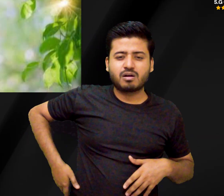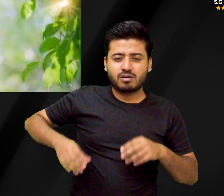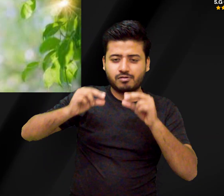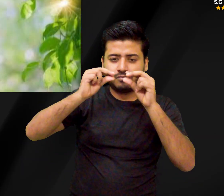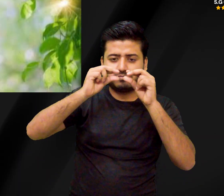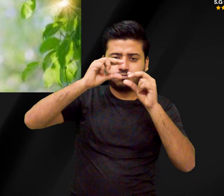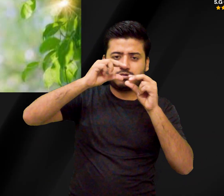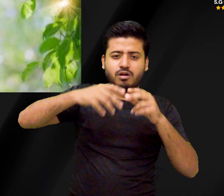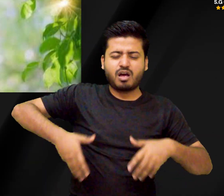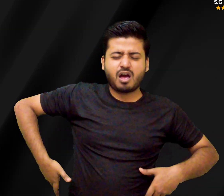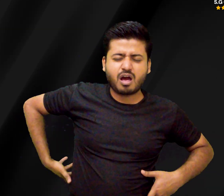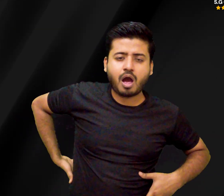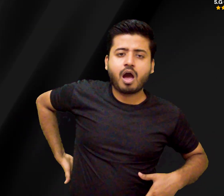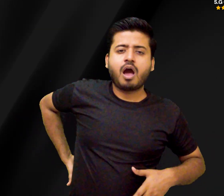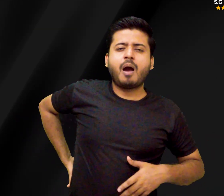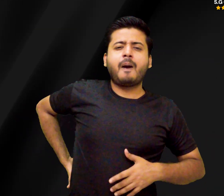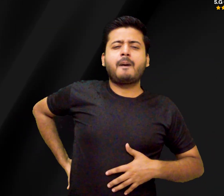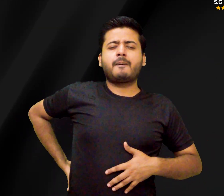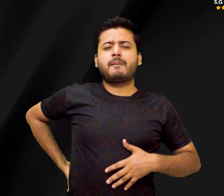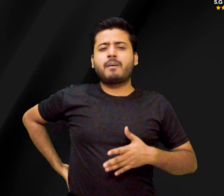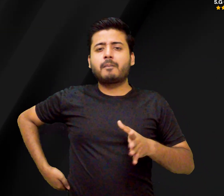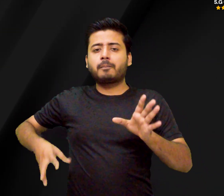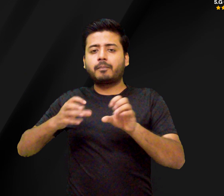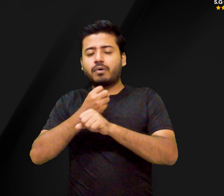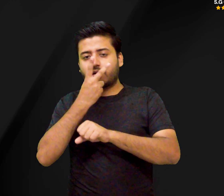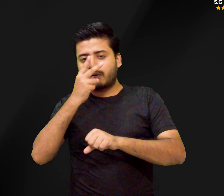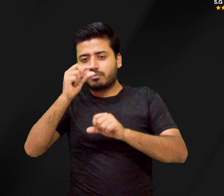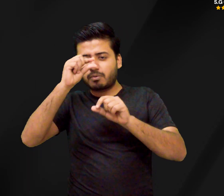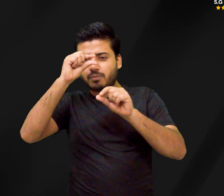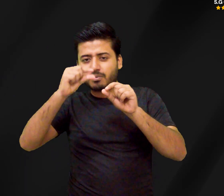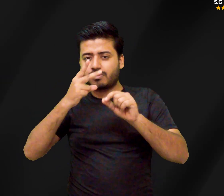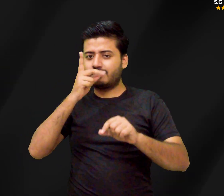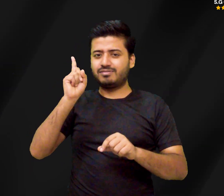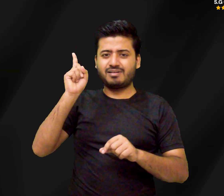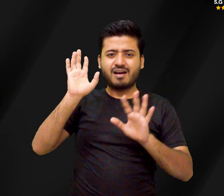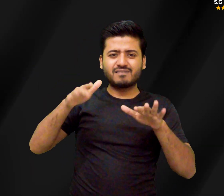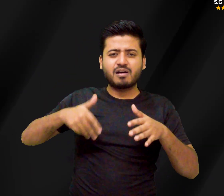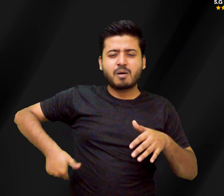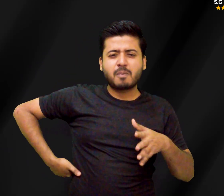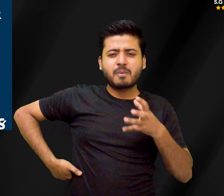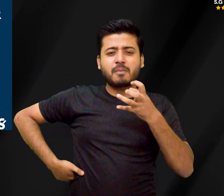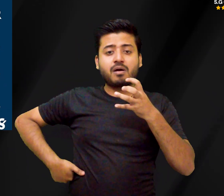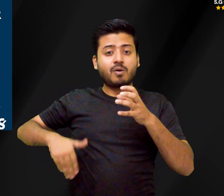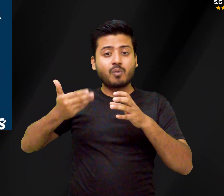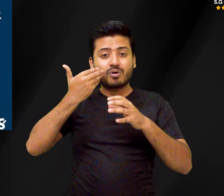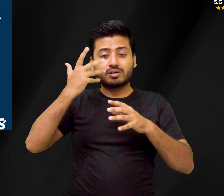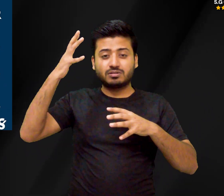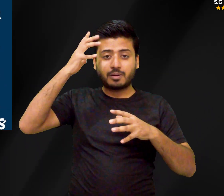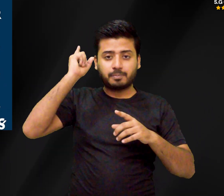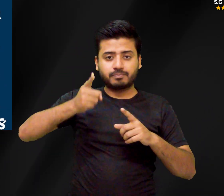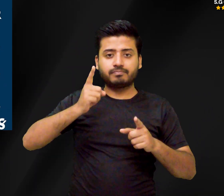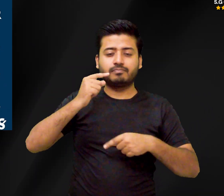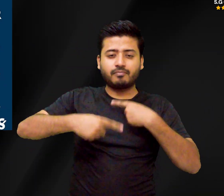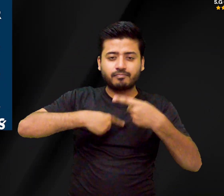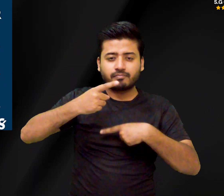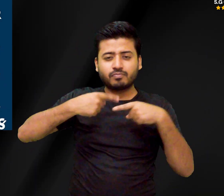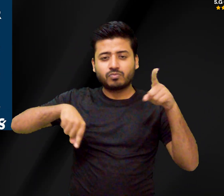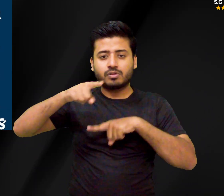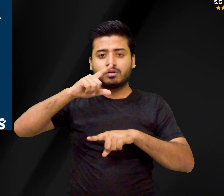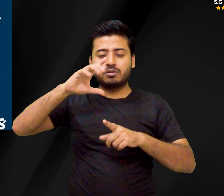maintaining bone density. Prolonged sitting weakens bones. For people with desk jobs or home-based work, long periods of